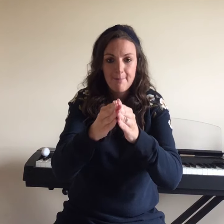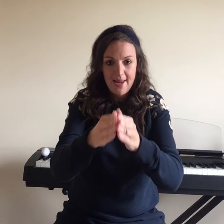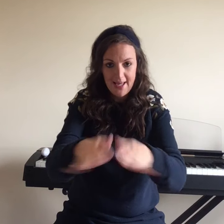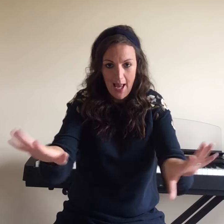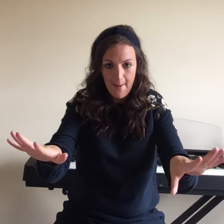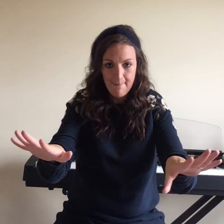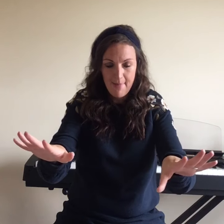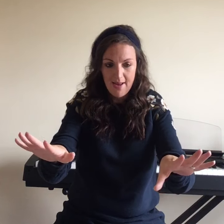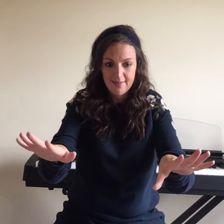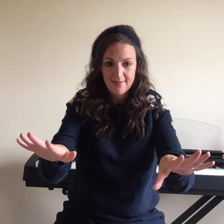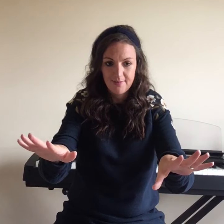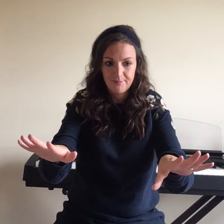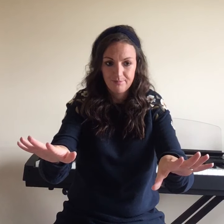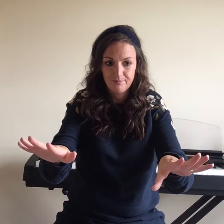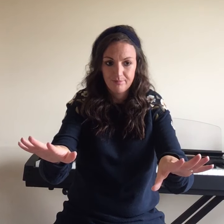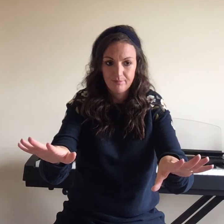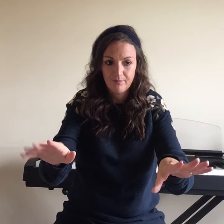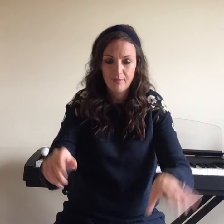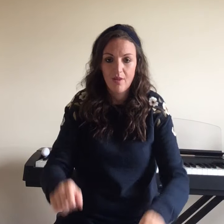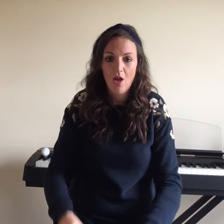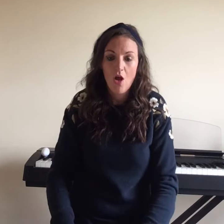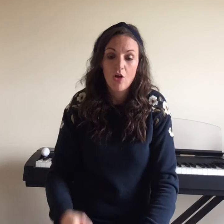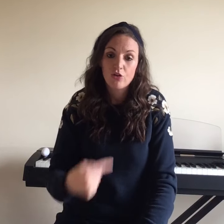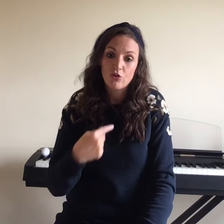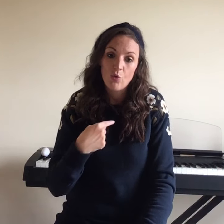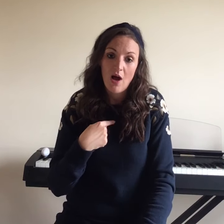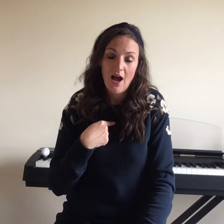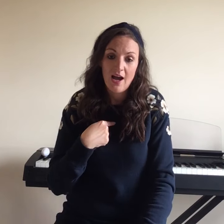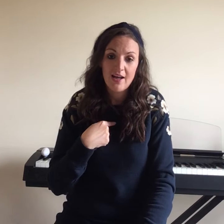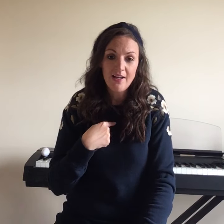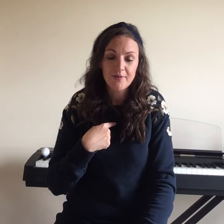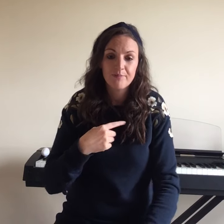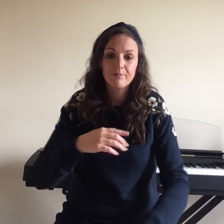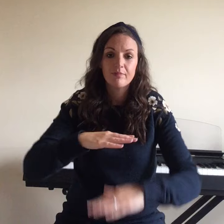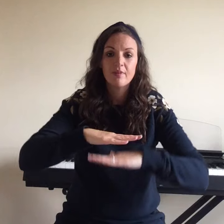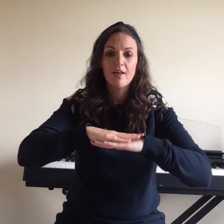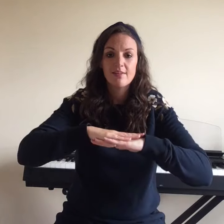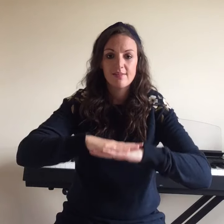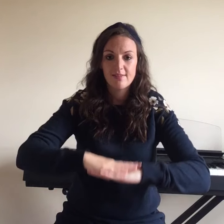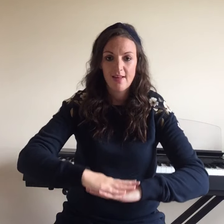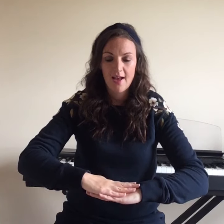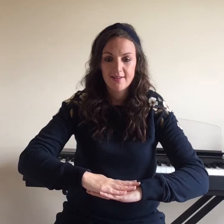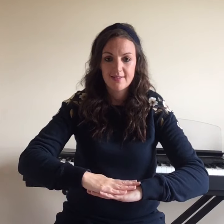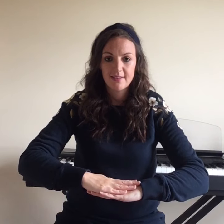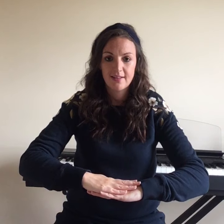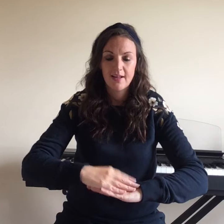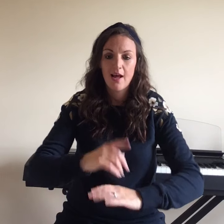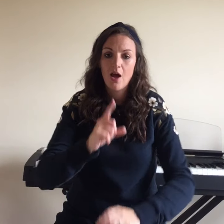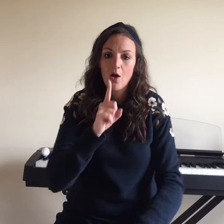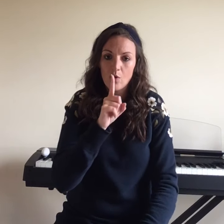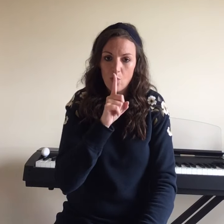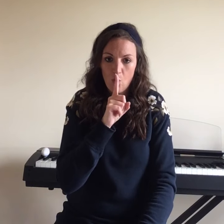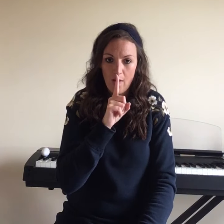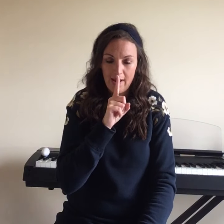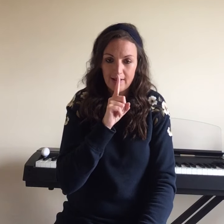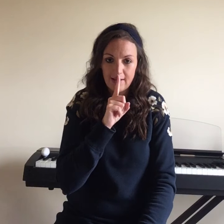make a mess. So I sat quietly.